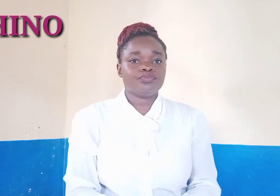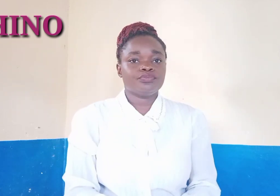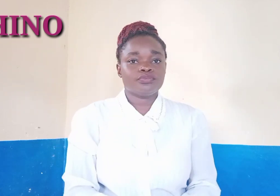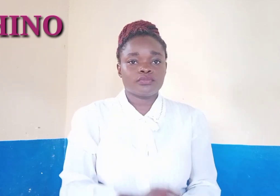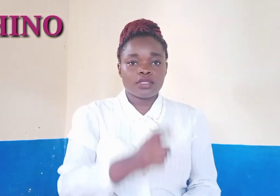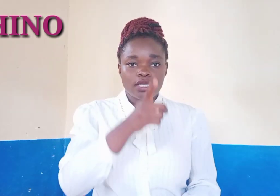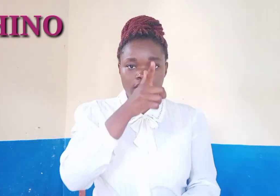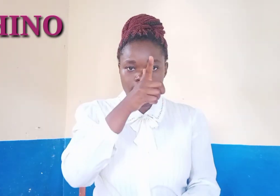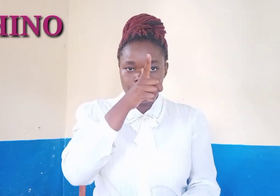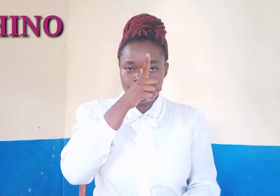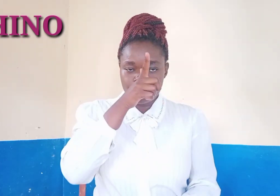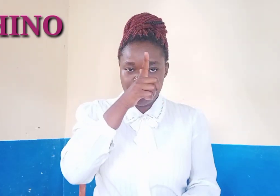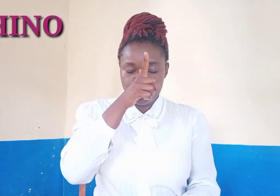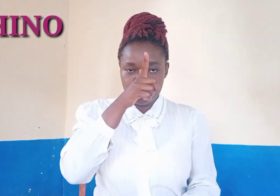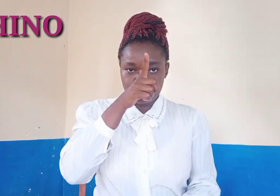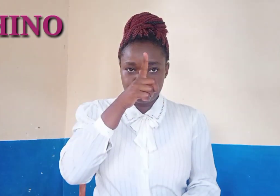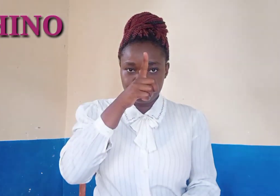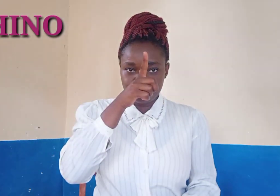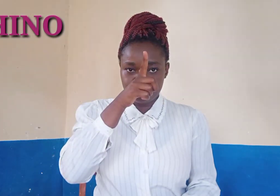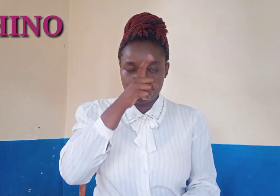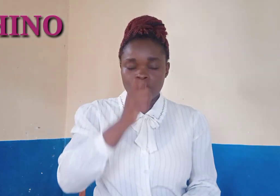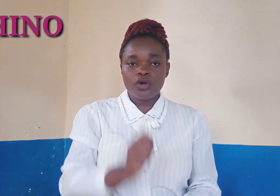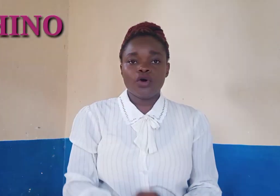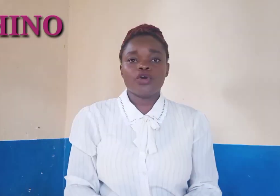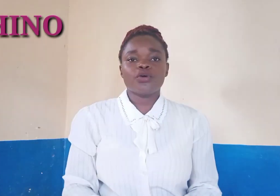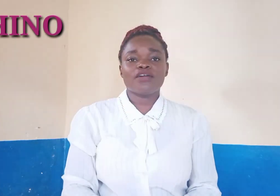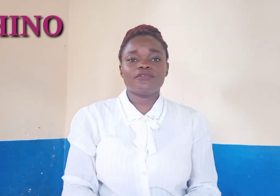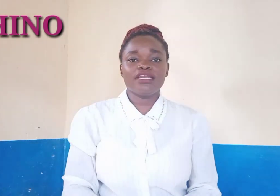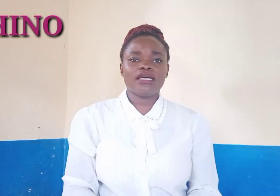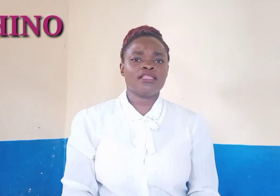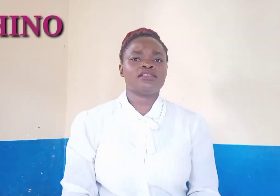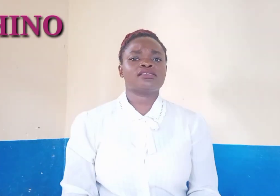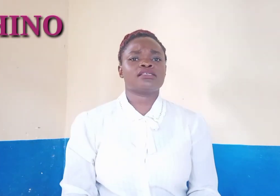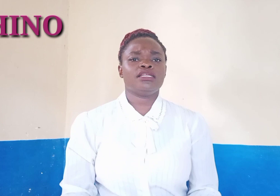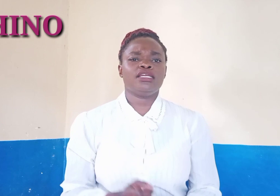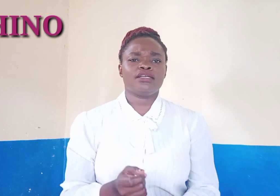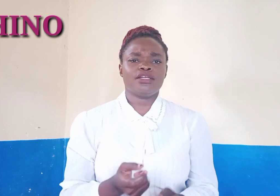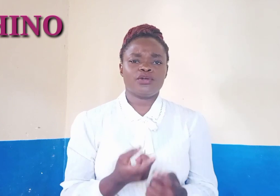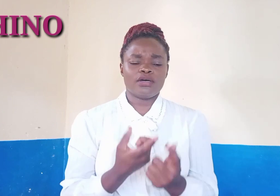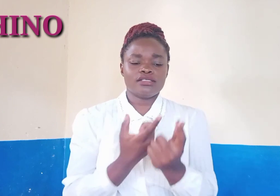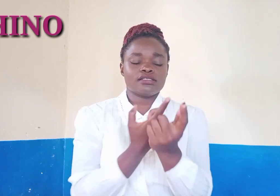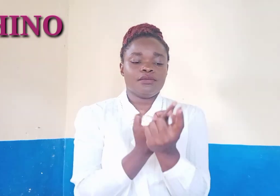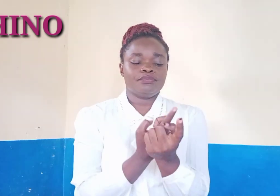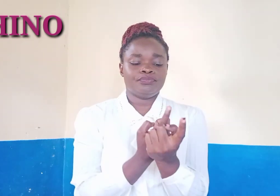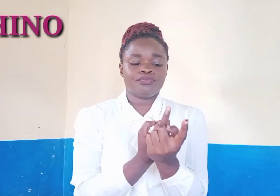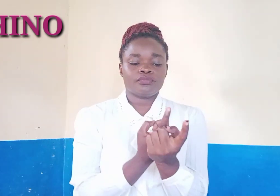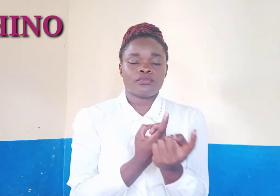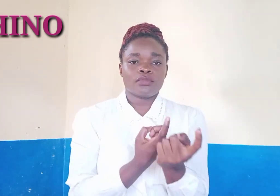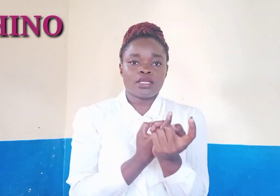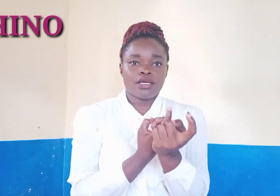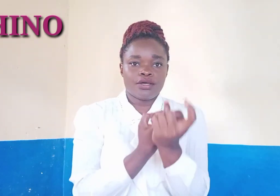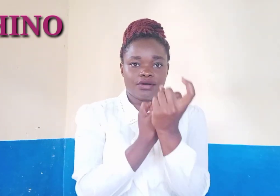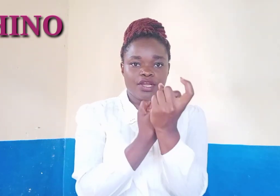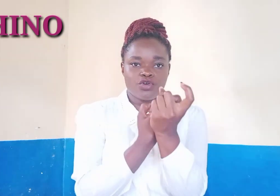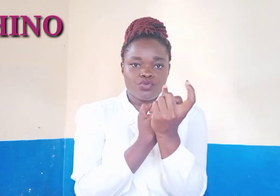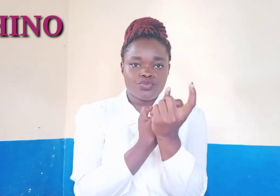Rhino Rhino Or you can find others finding rhino as Rhino